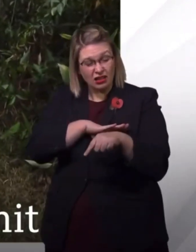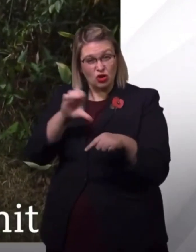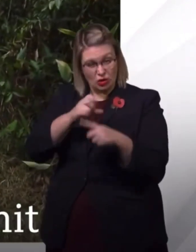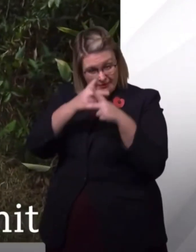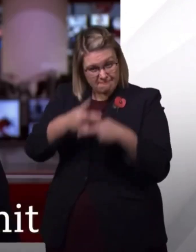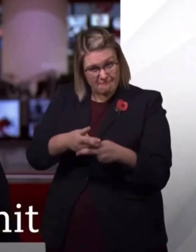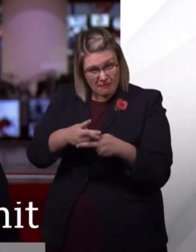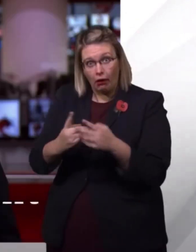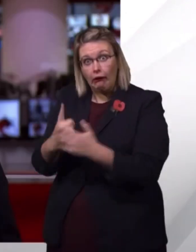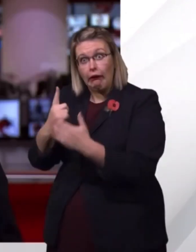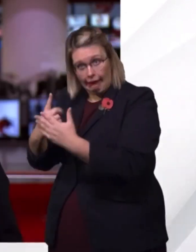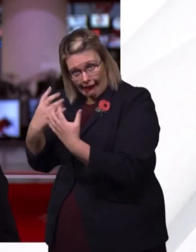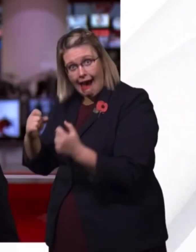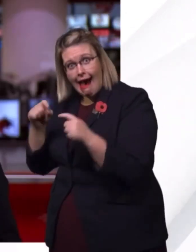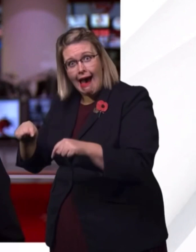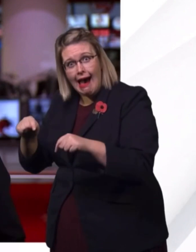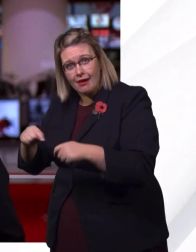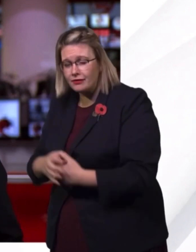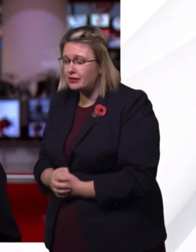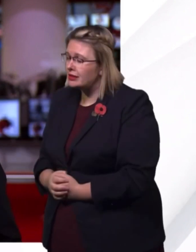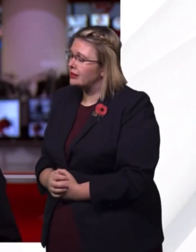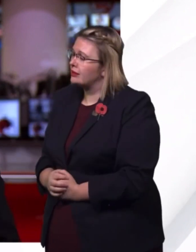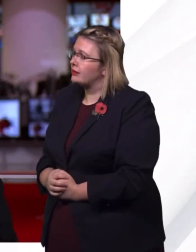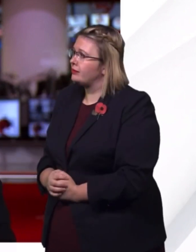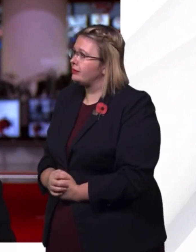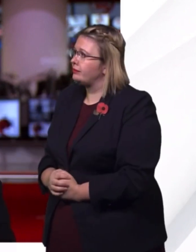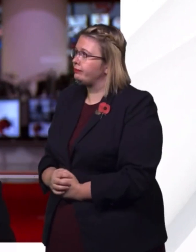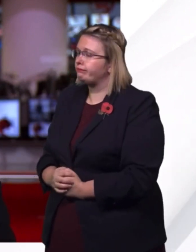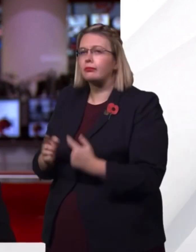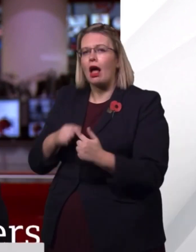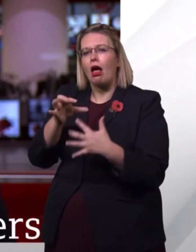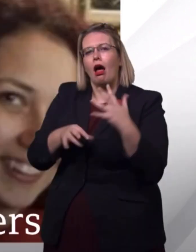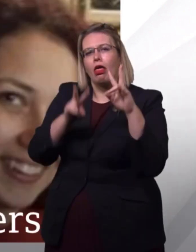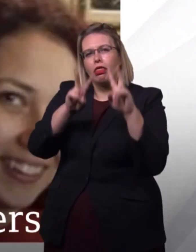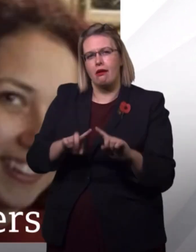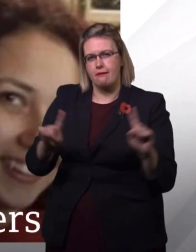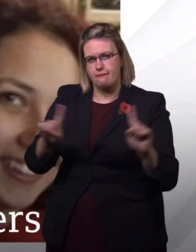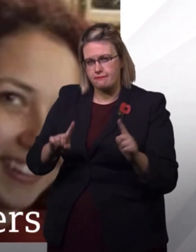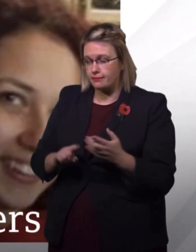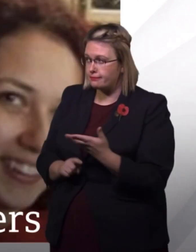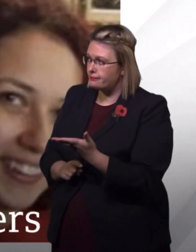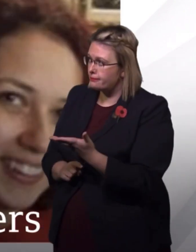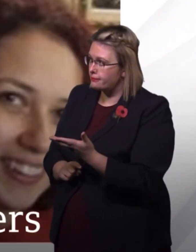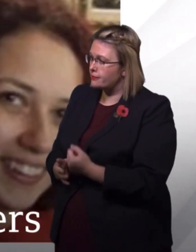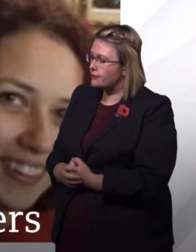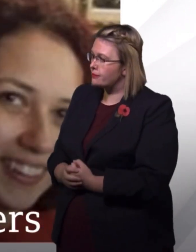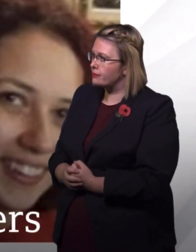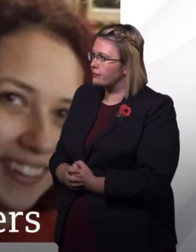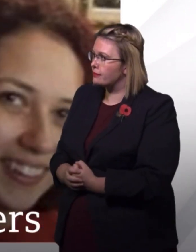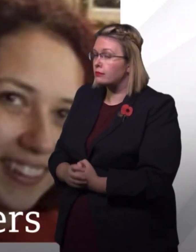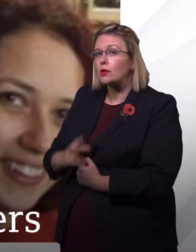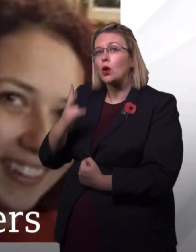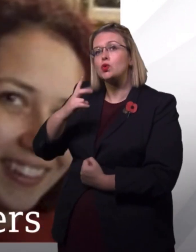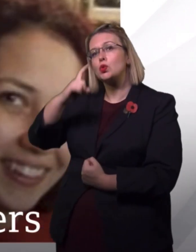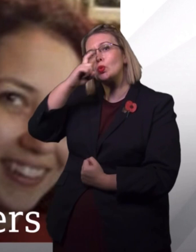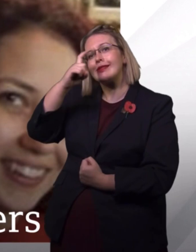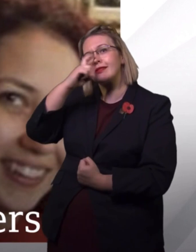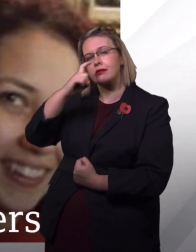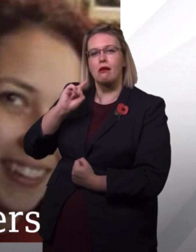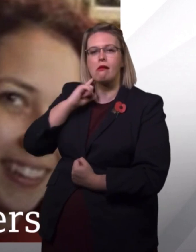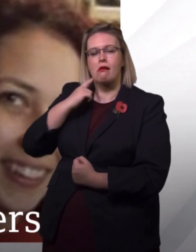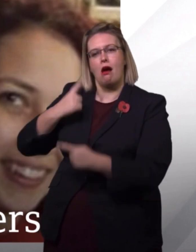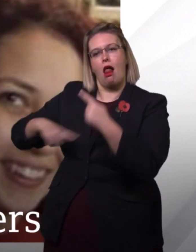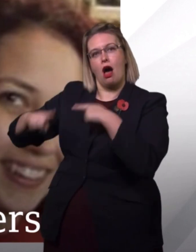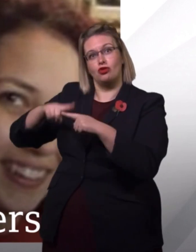supposed to be protected. Our other main story is this lunchtime. Convicted of taking and sharing pictures of